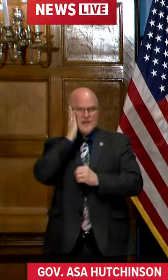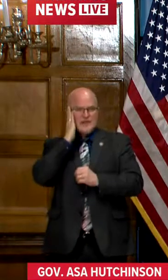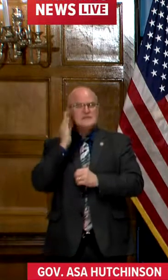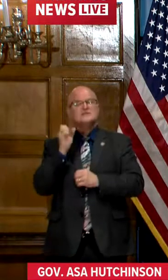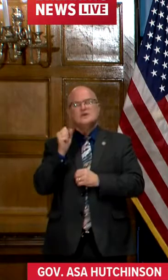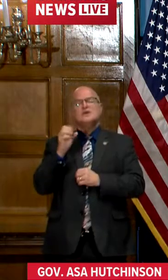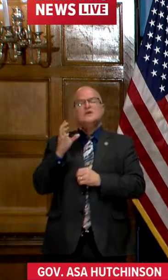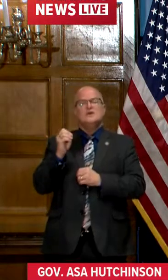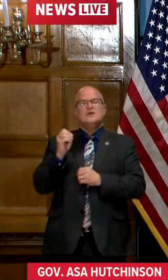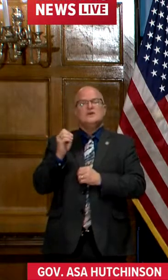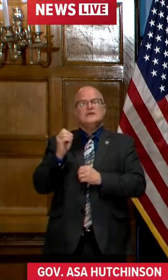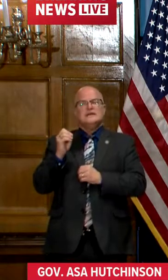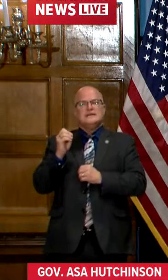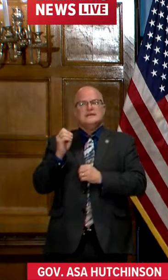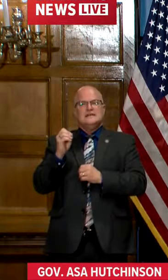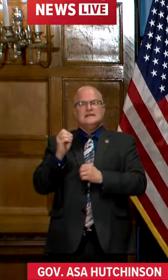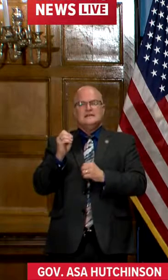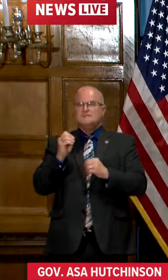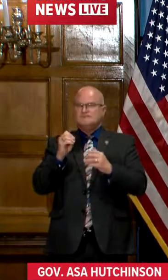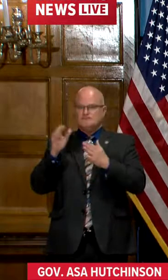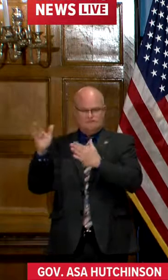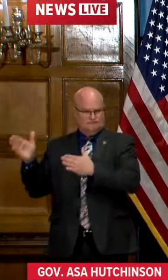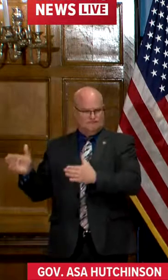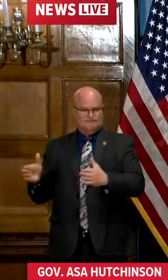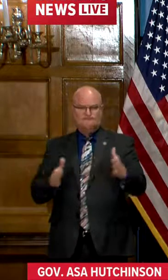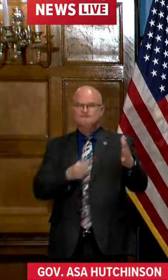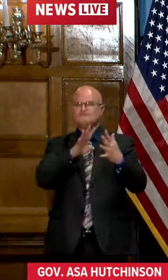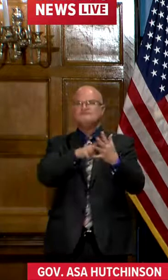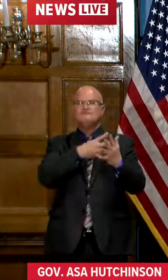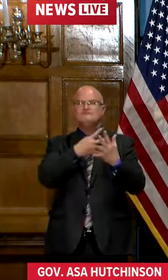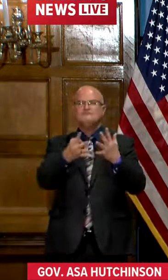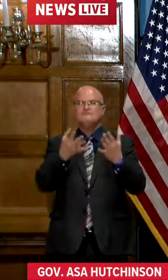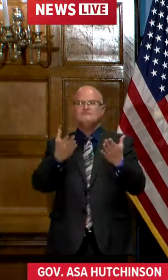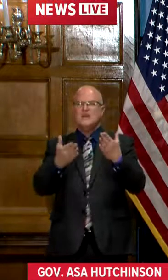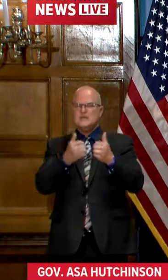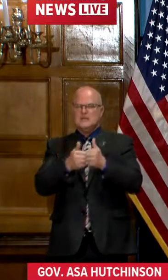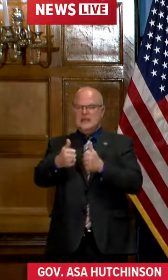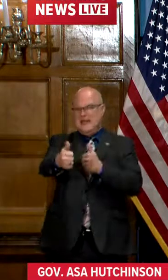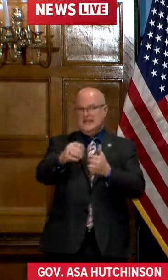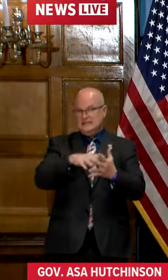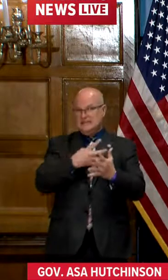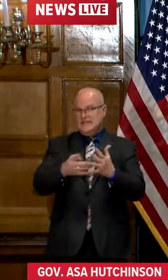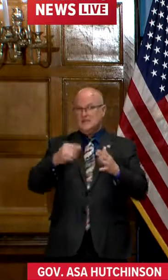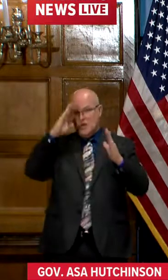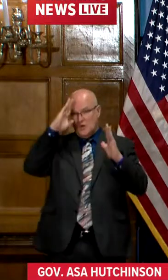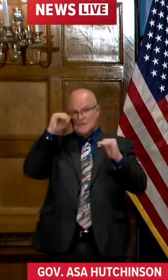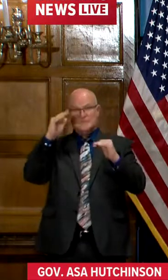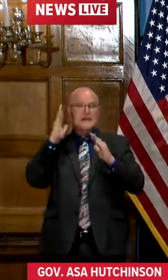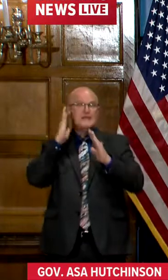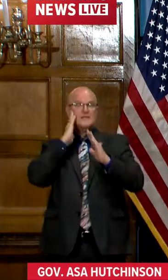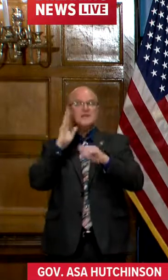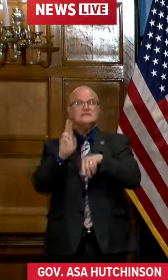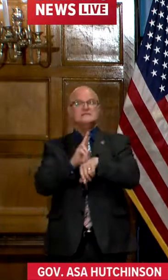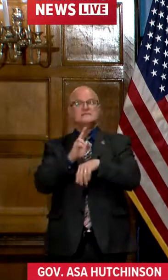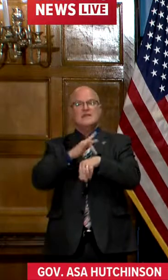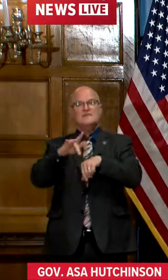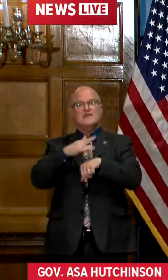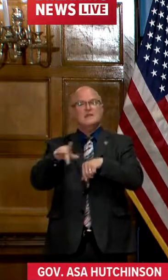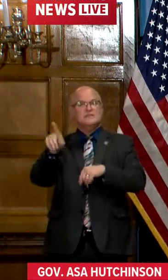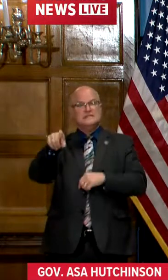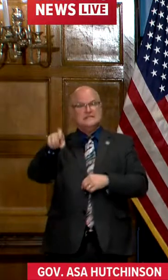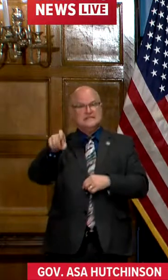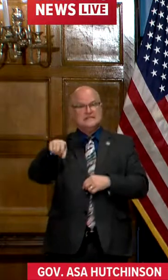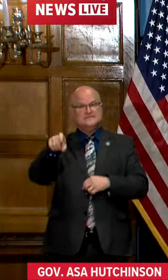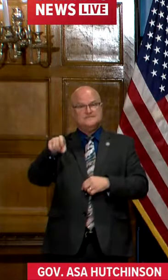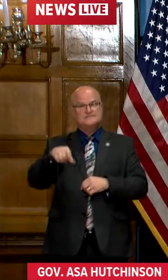so it is on schedule, probably a little bit ahead of schedule. And we expect those beds to be available as